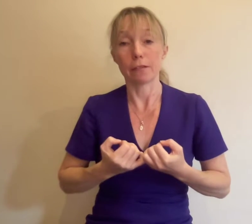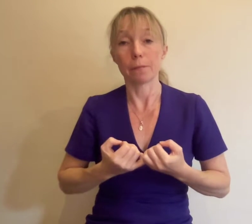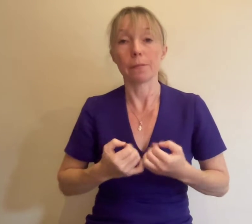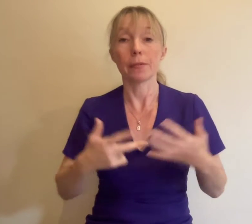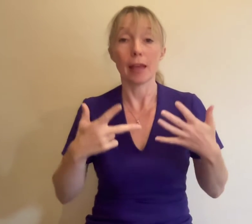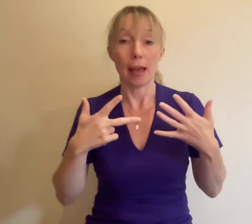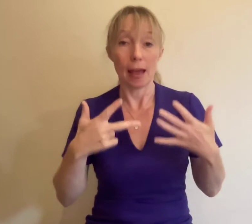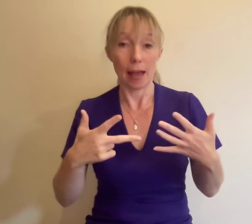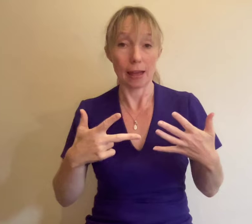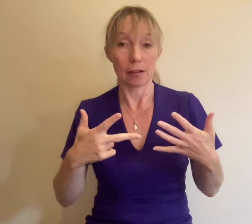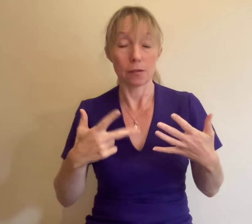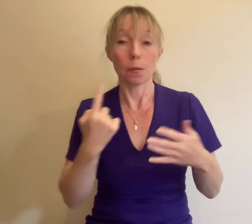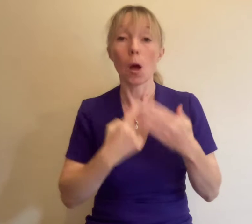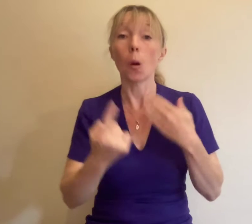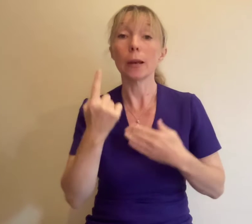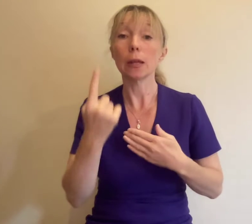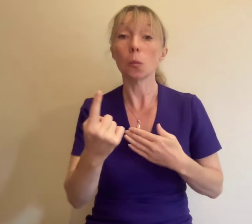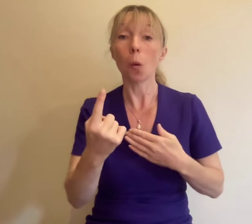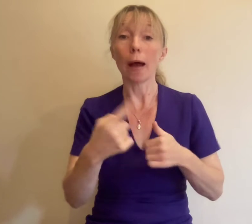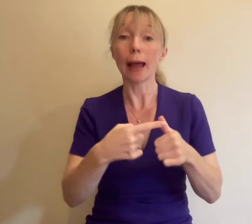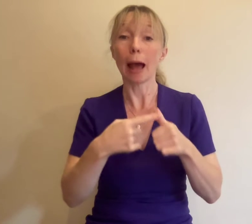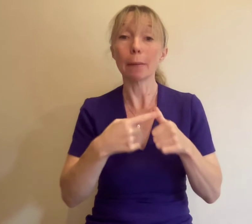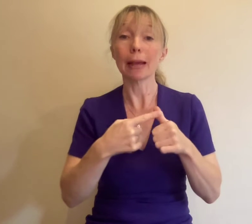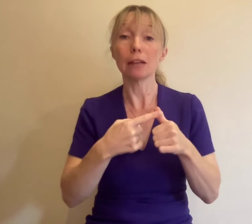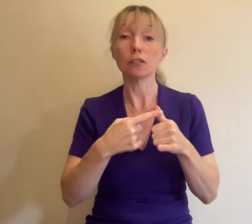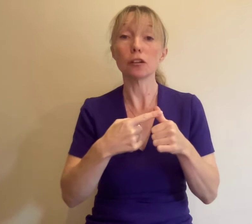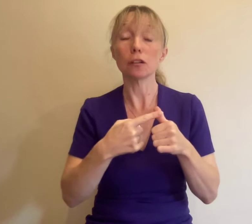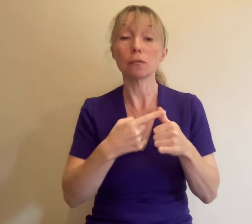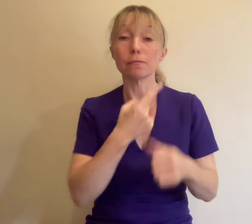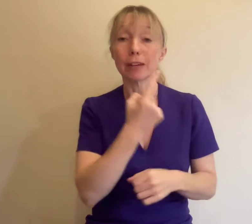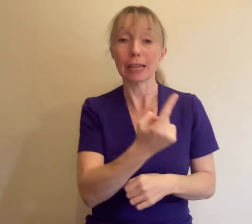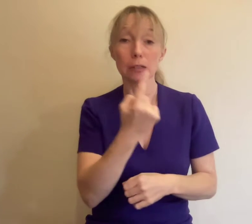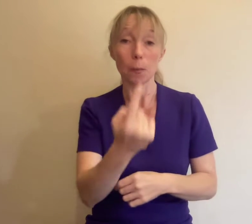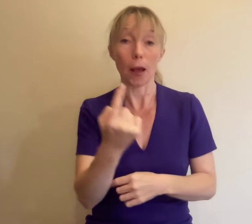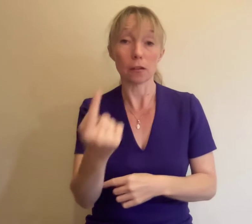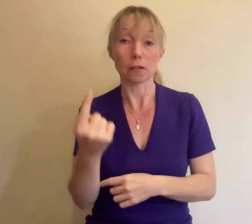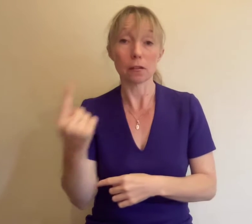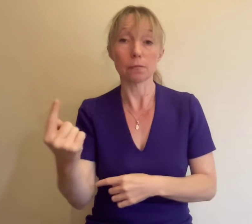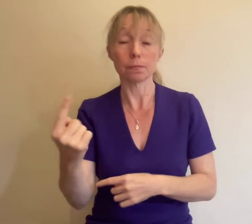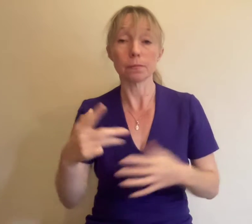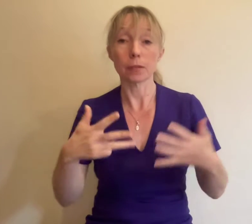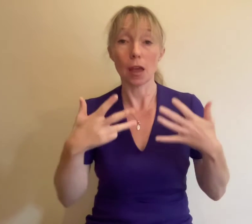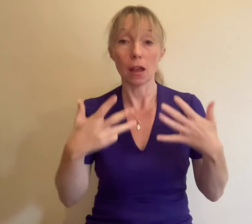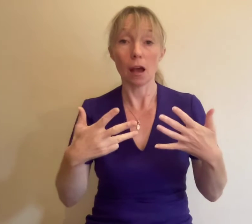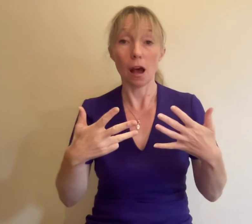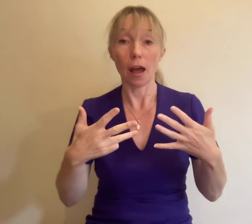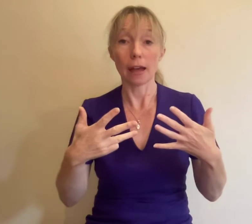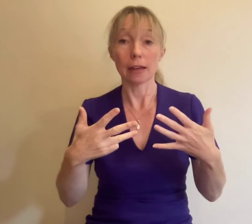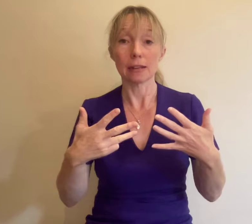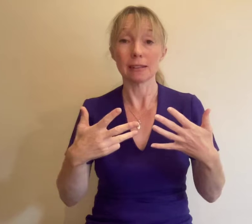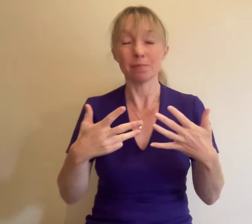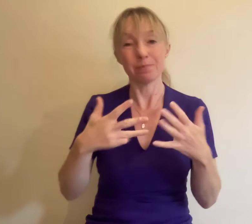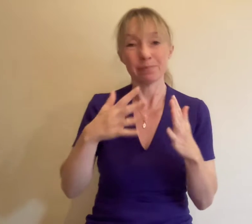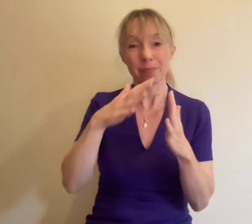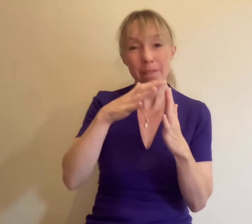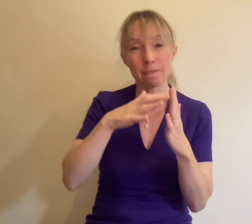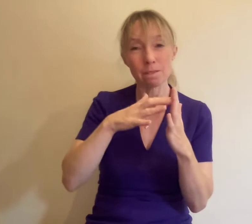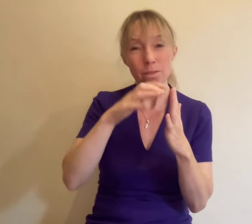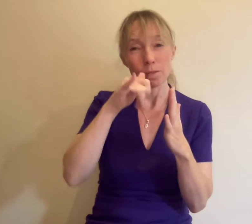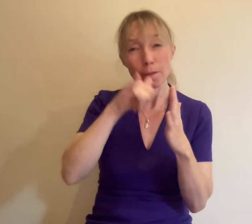Only one application will be considered per writer 9. Incomplete applications will not be considered or